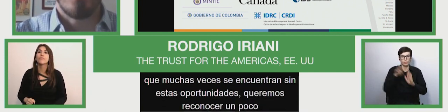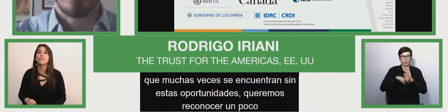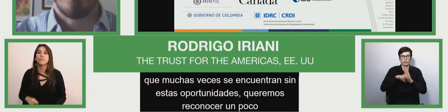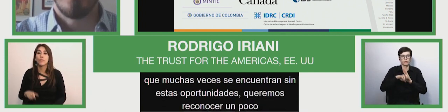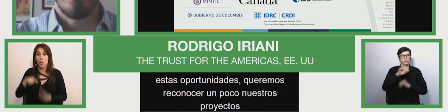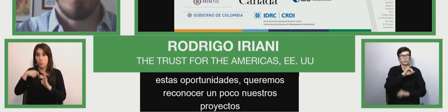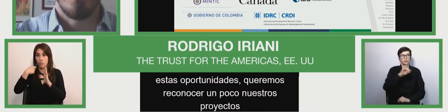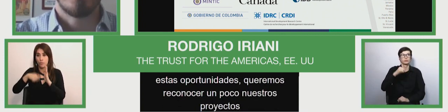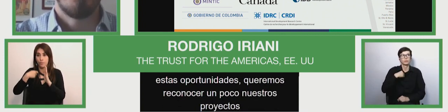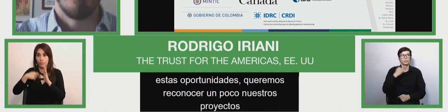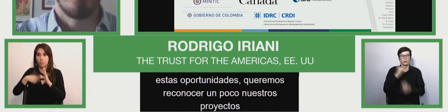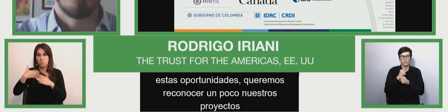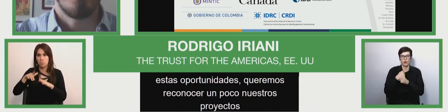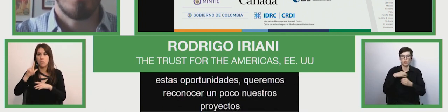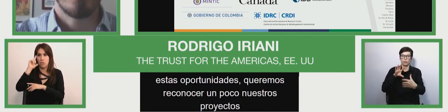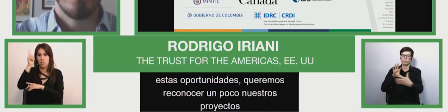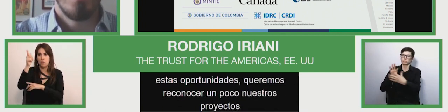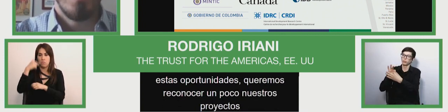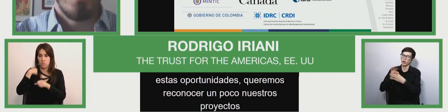continue to the next